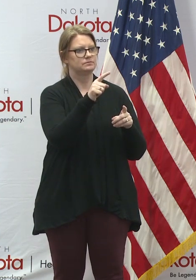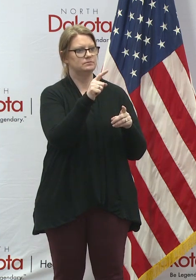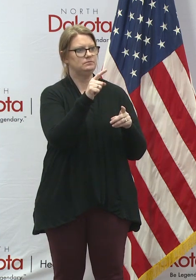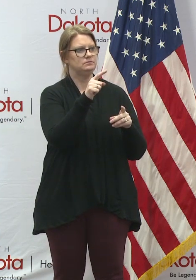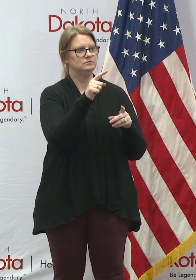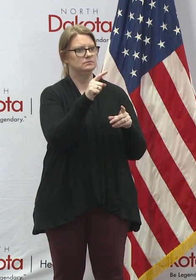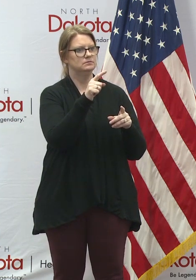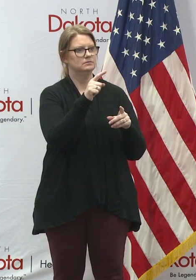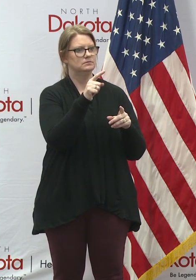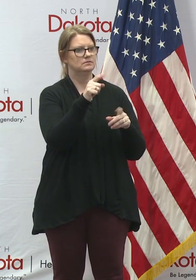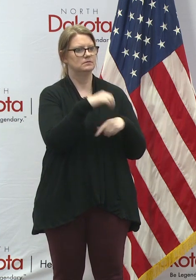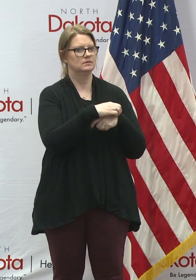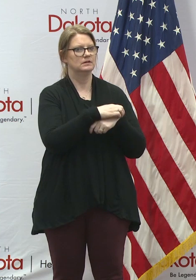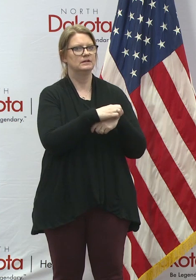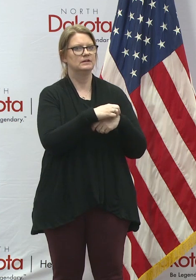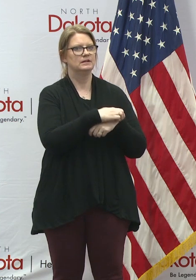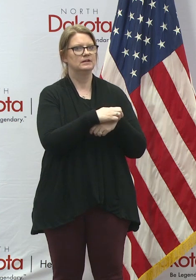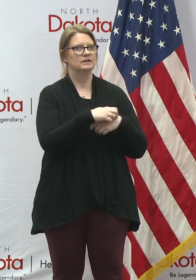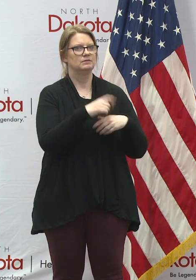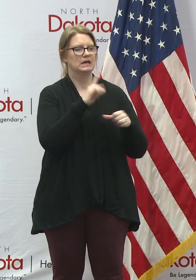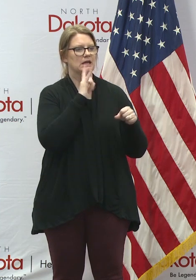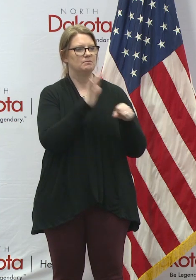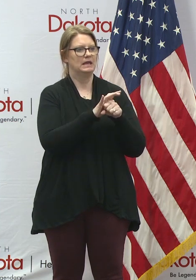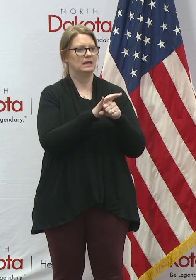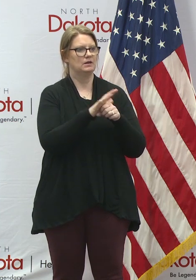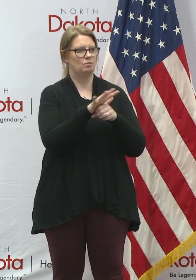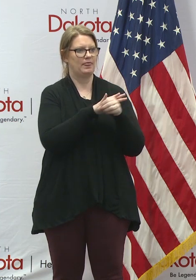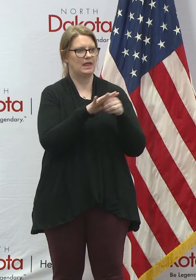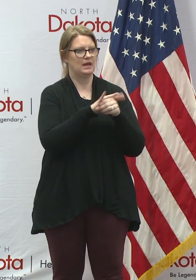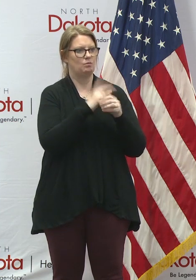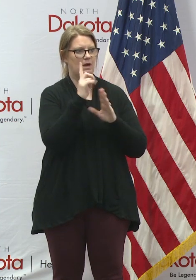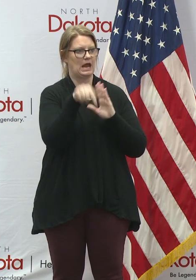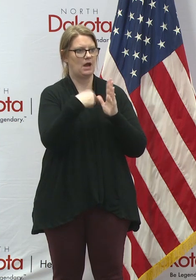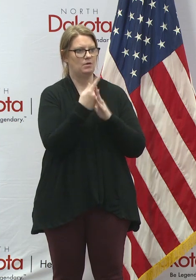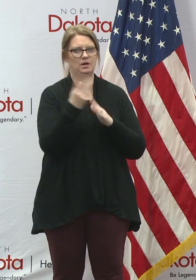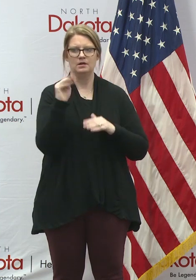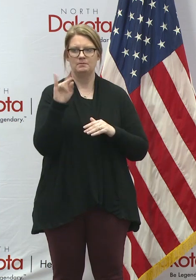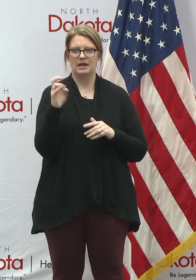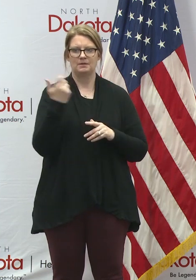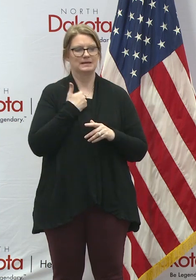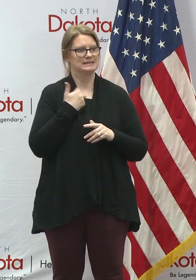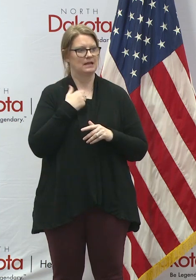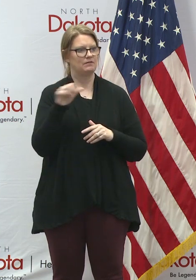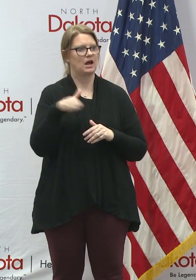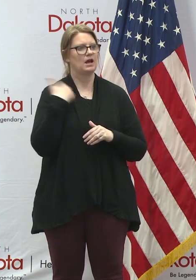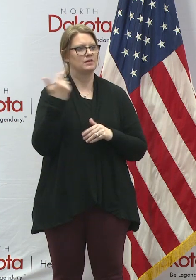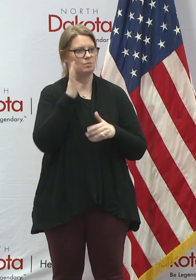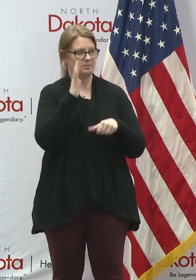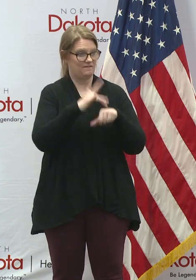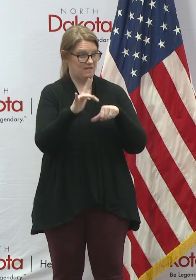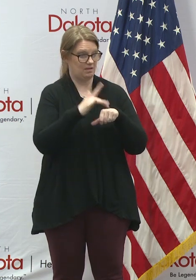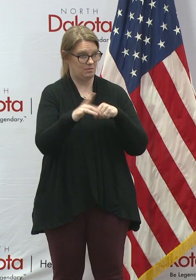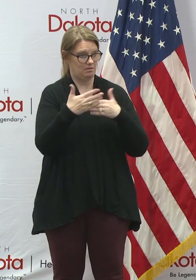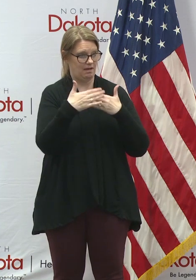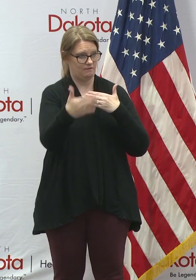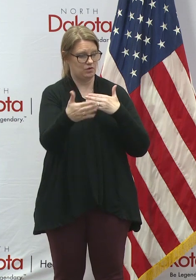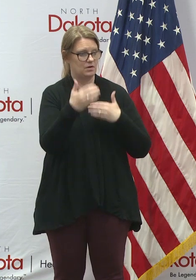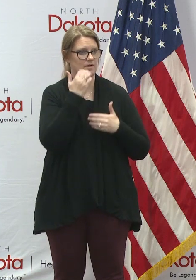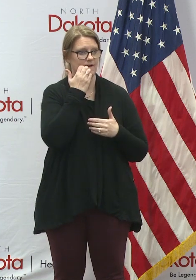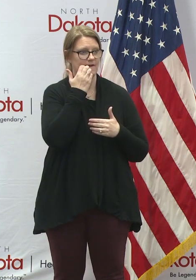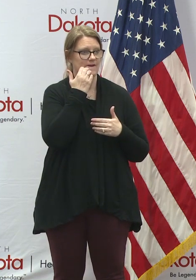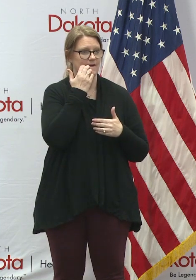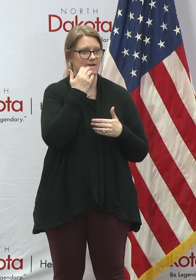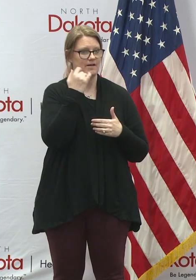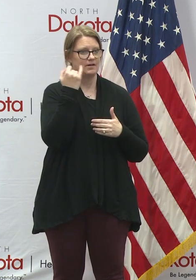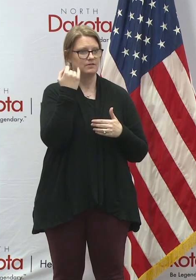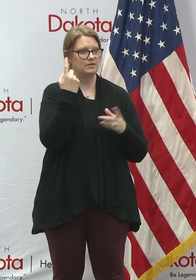this one cause we're, uh, committed to get within an hour. But, uh, Mike, myself, others will be available, uh, here afterwards, uh, if we